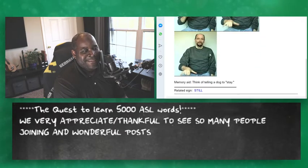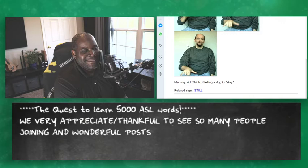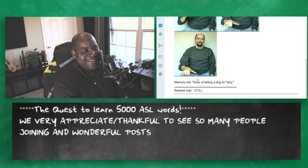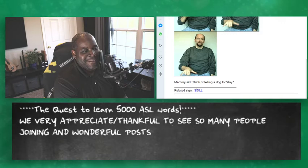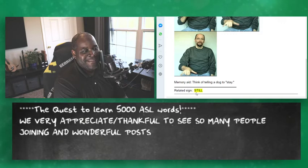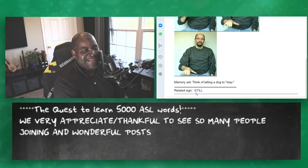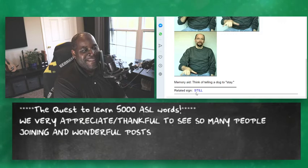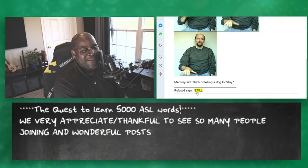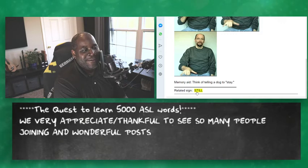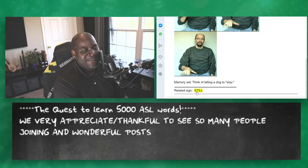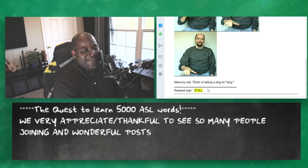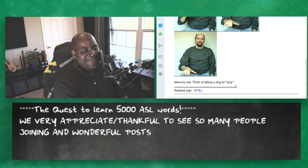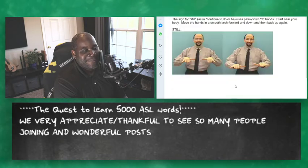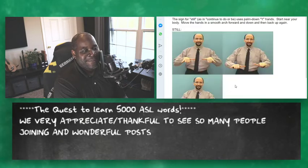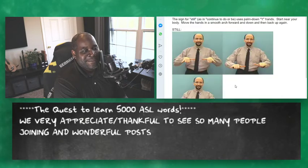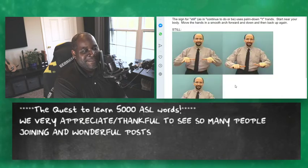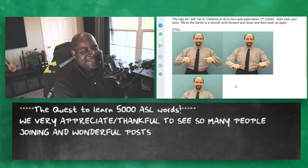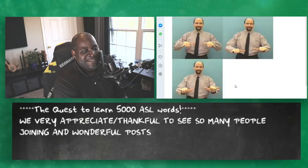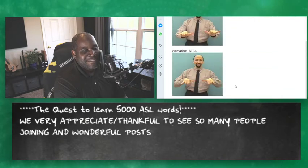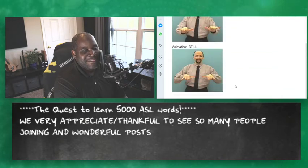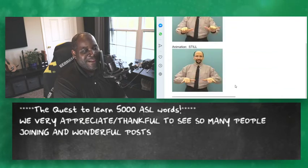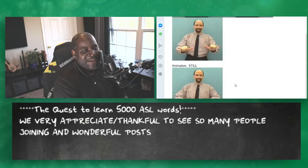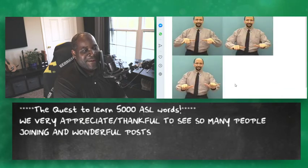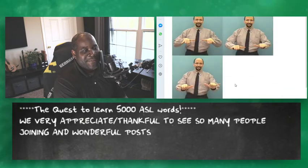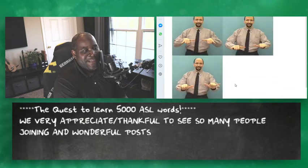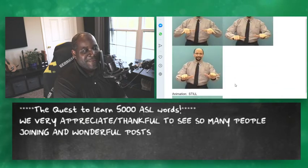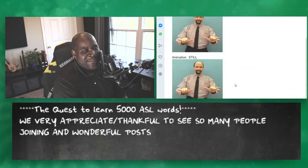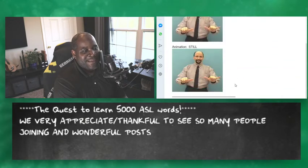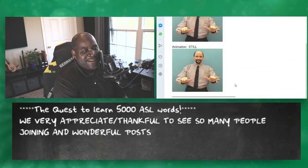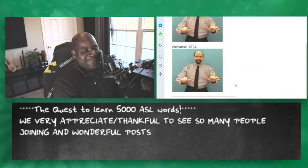uh still there you go that's what I'm thinking of